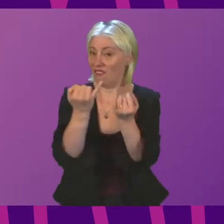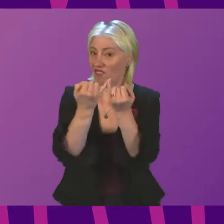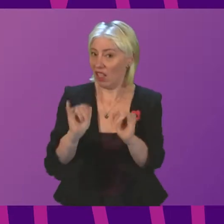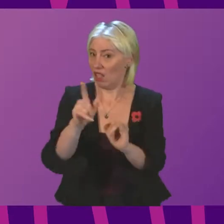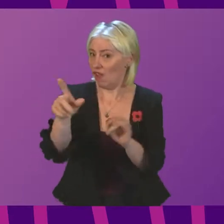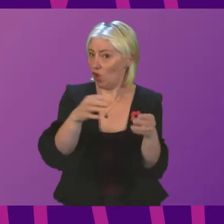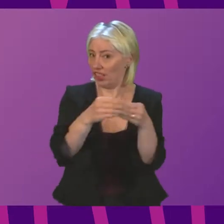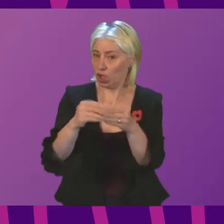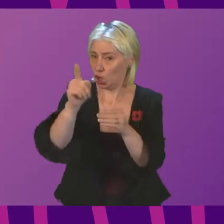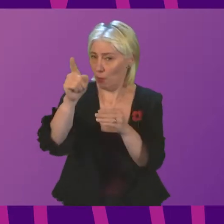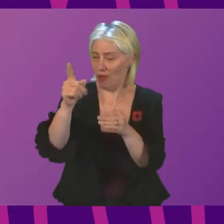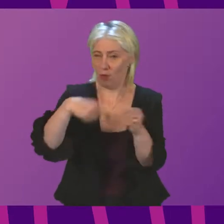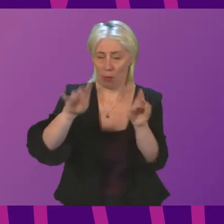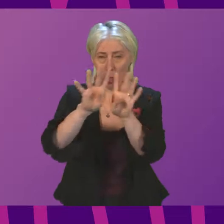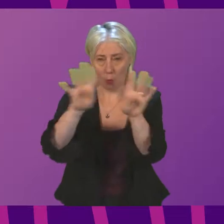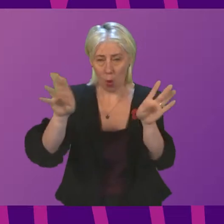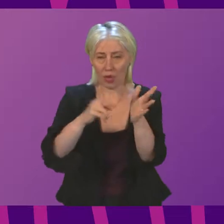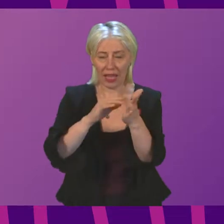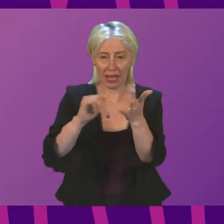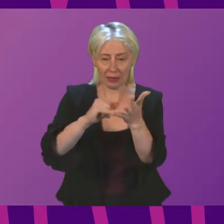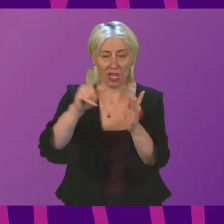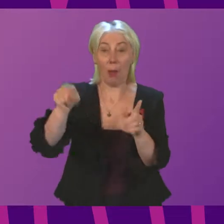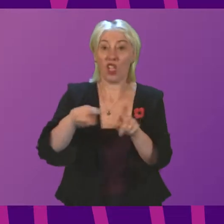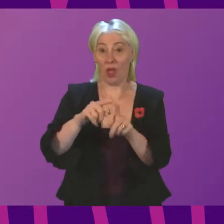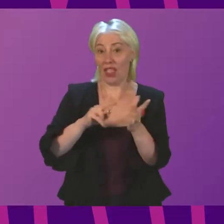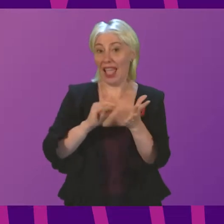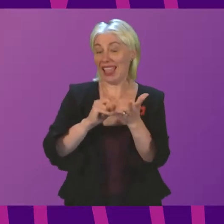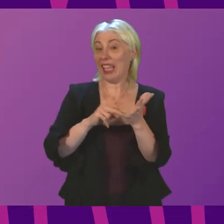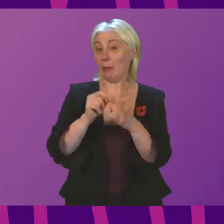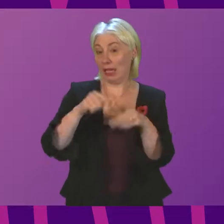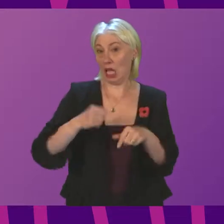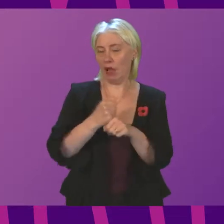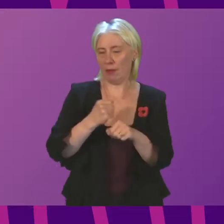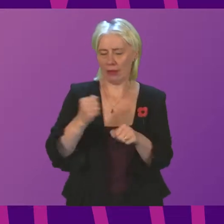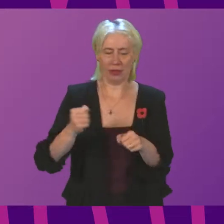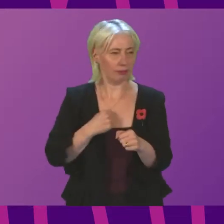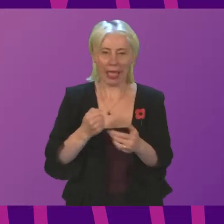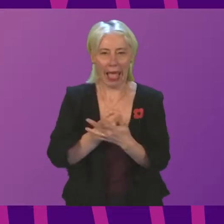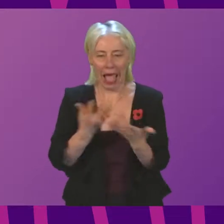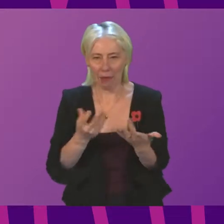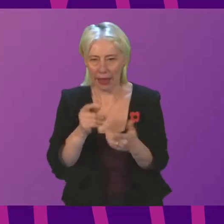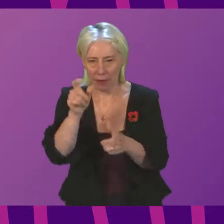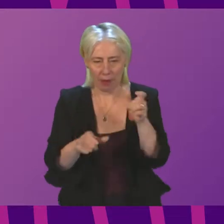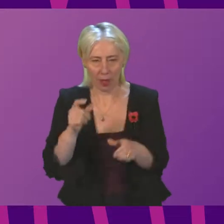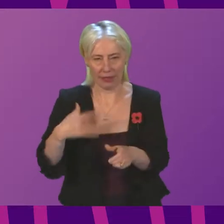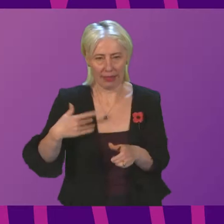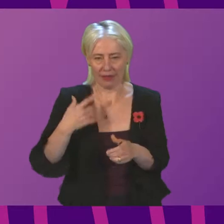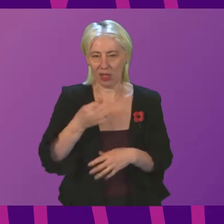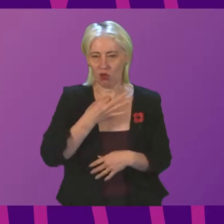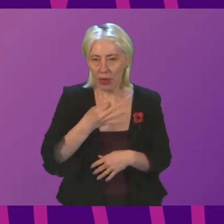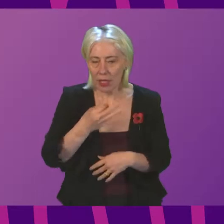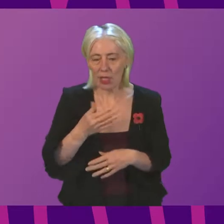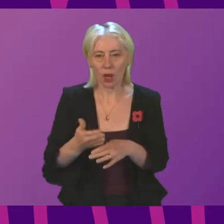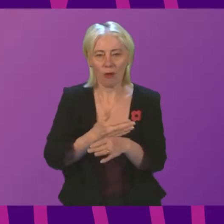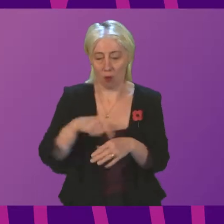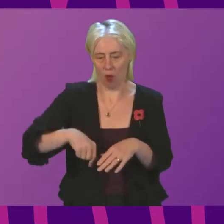leadership on behalf of the board and this SNP government. What has to happen? How many lives are we put at risk before this government steps